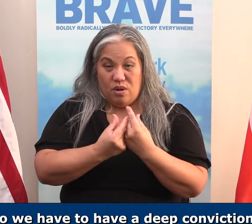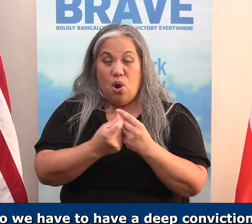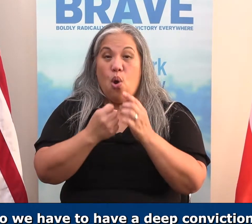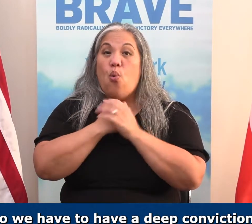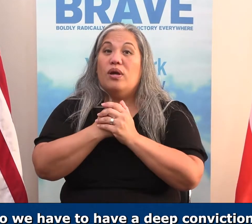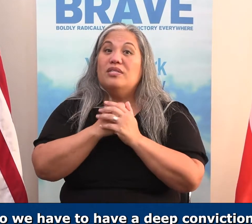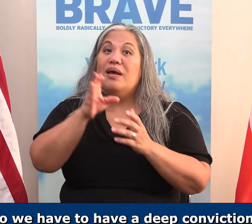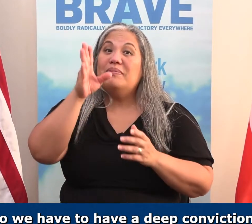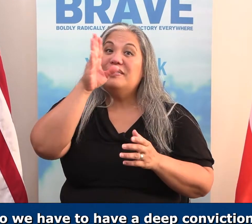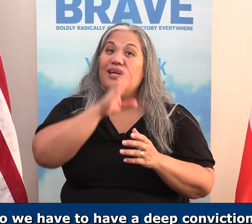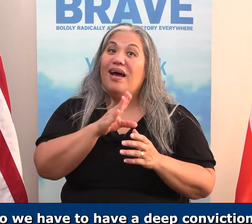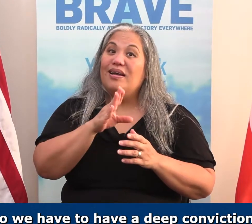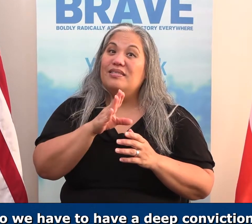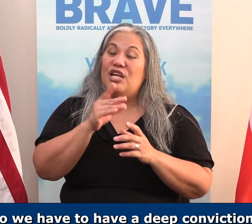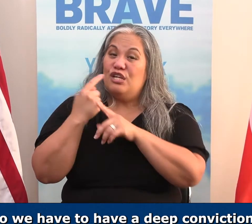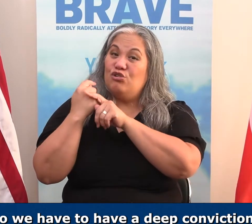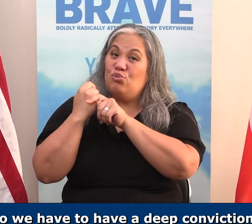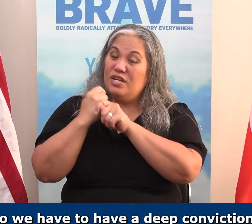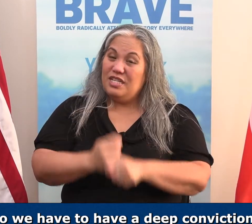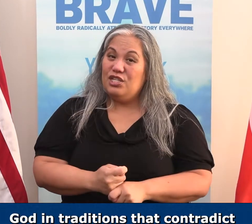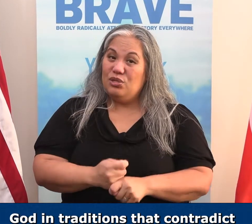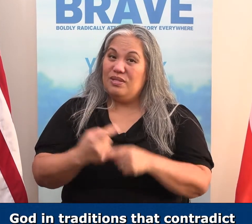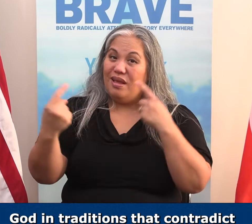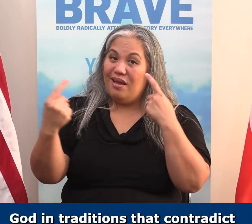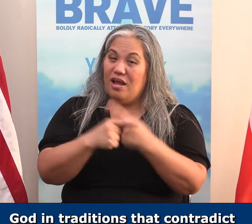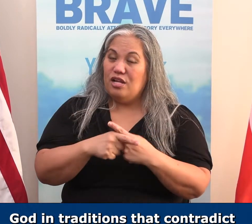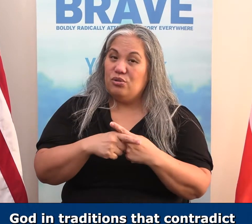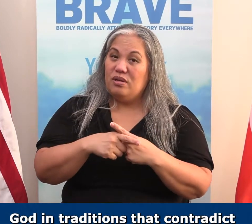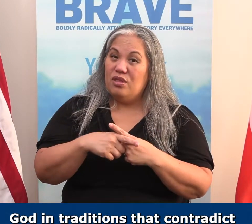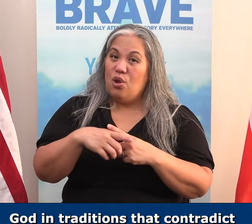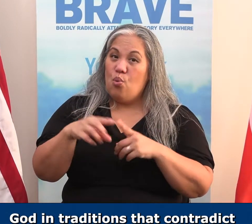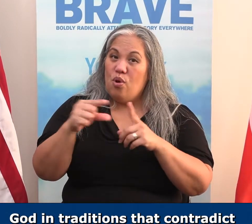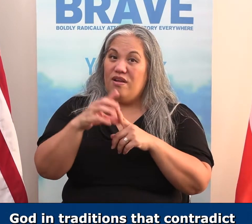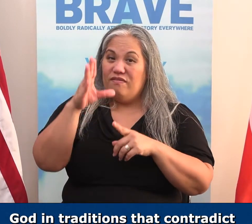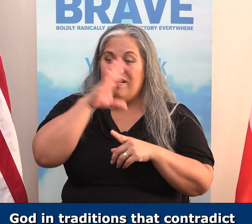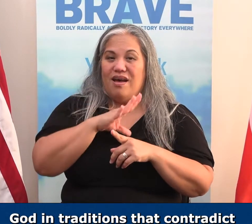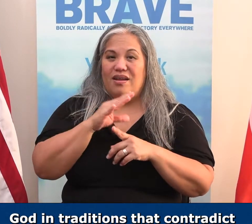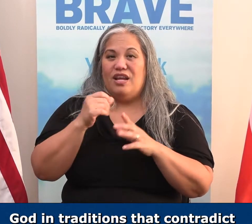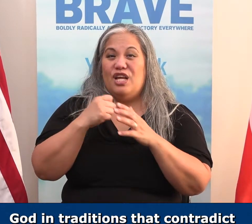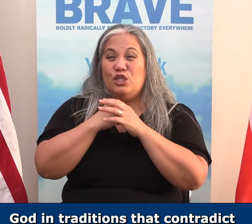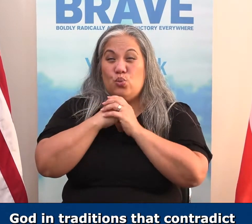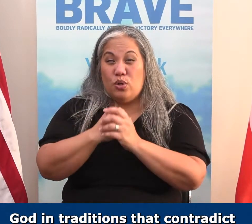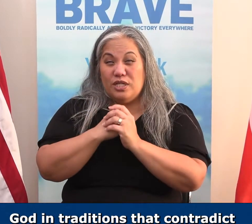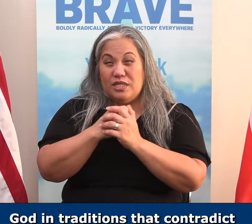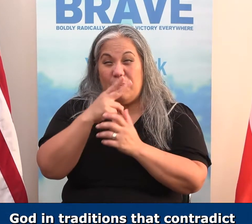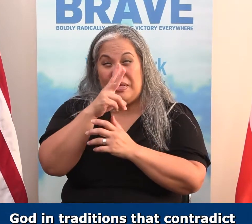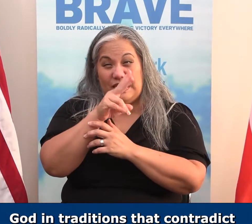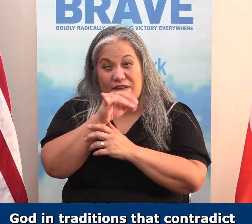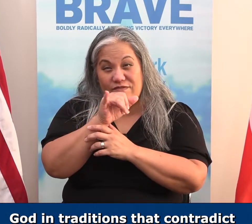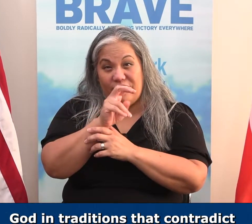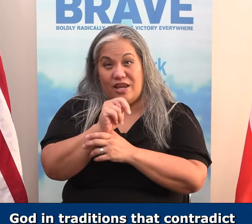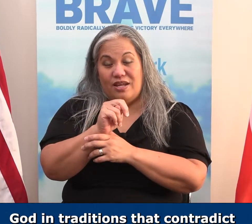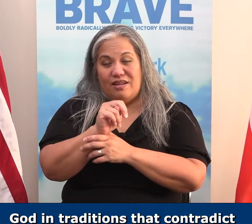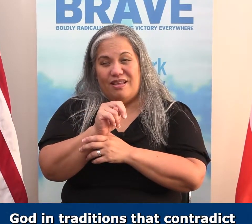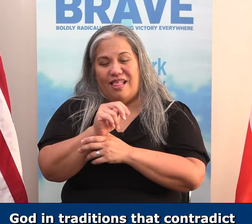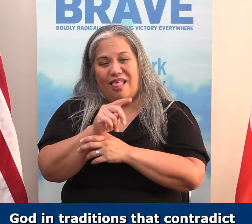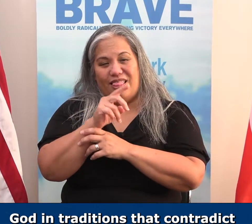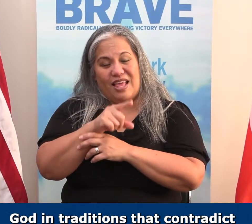or a group worships God in traditions that contradict the word of God, its worship is